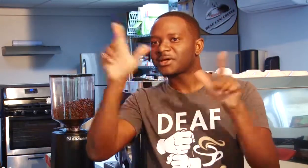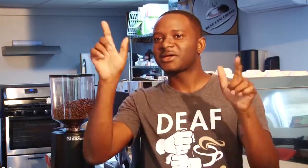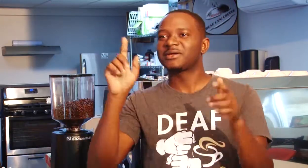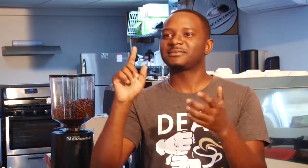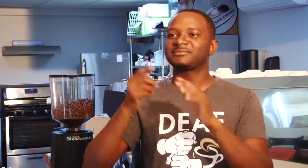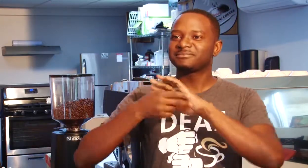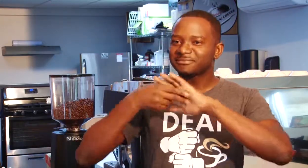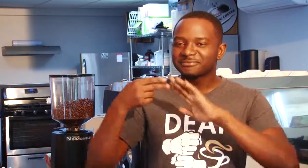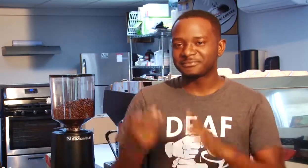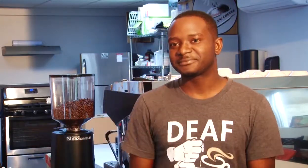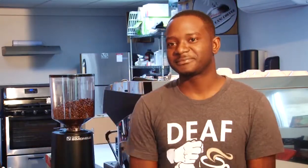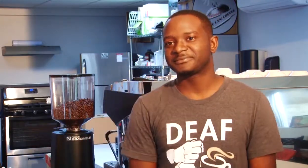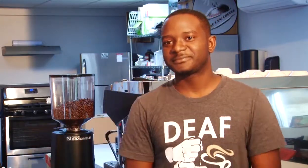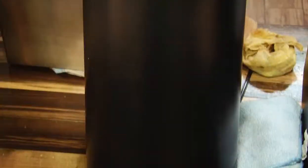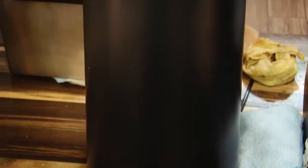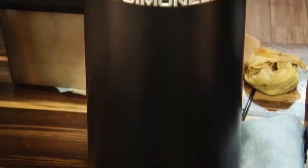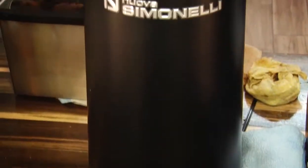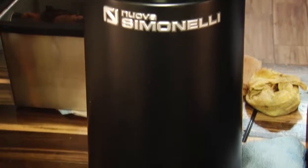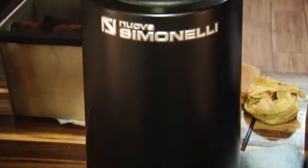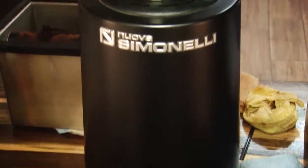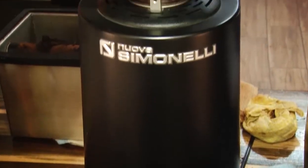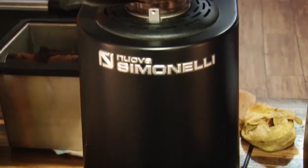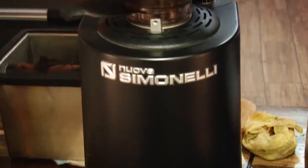And we're spreading this message that Deaf can with the rest of Jamaica.